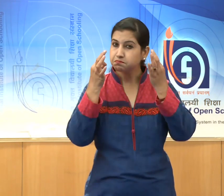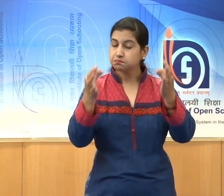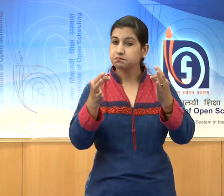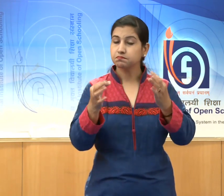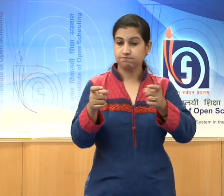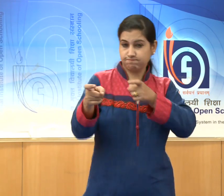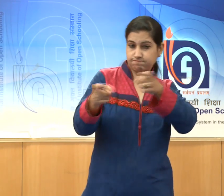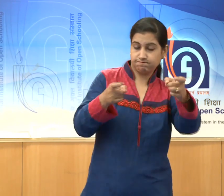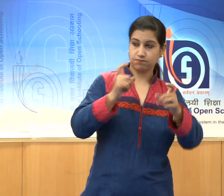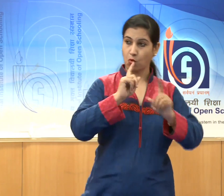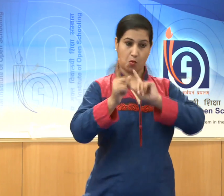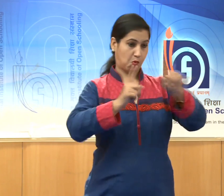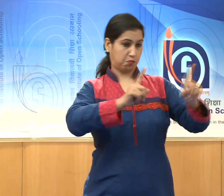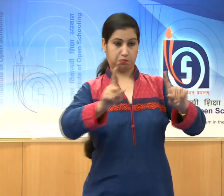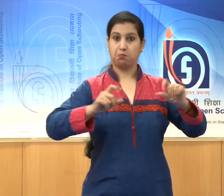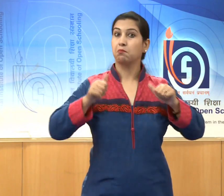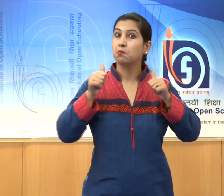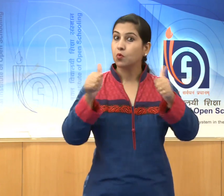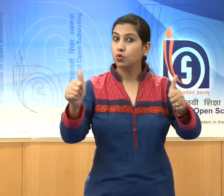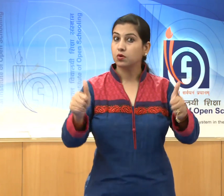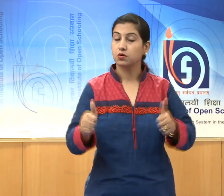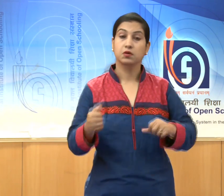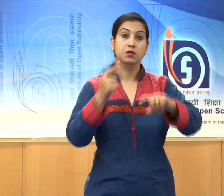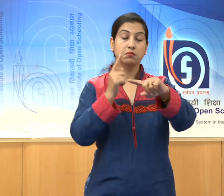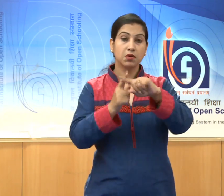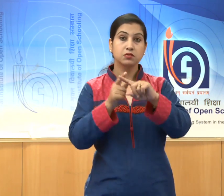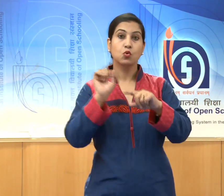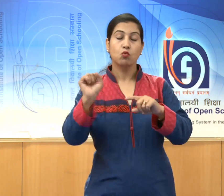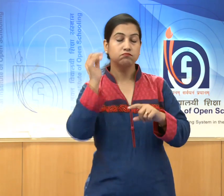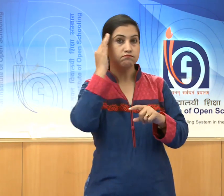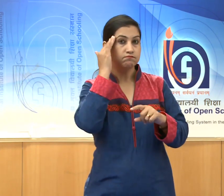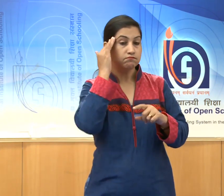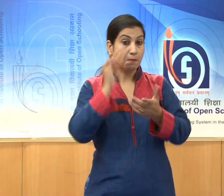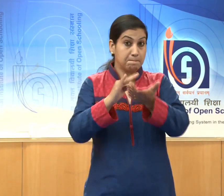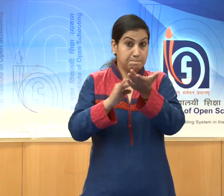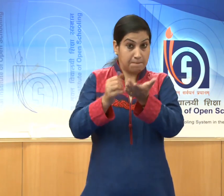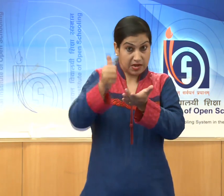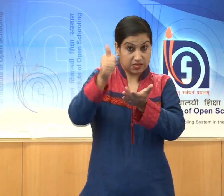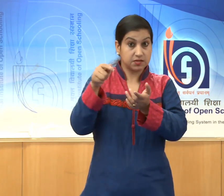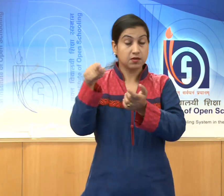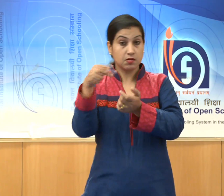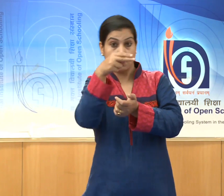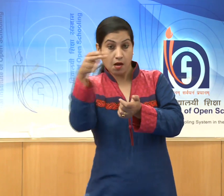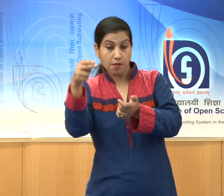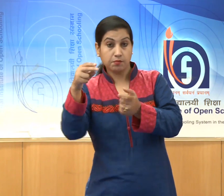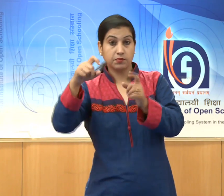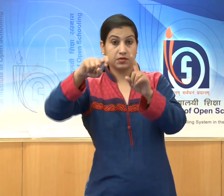and his minister, Kautilya,